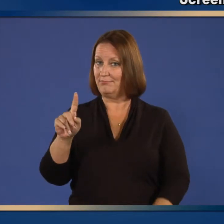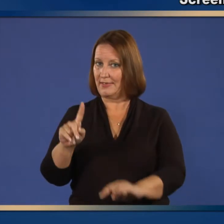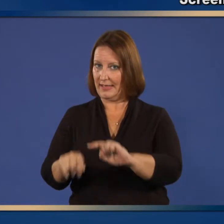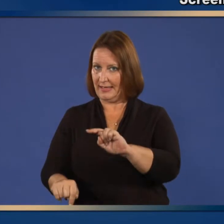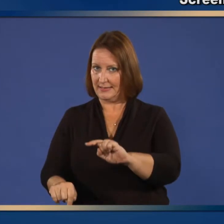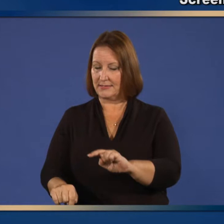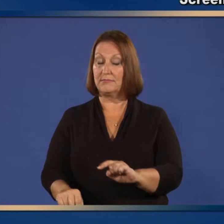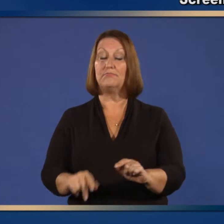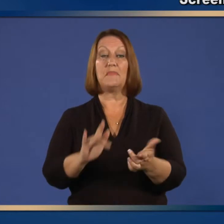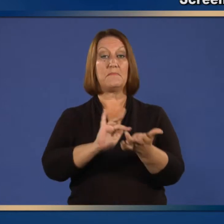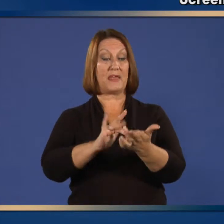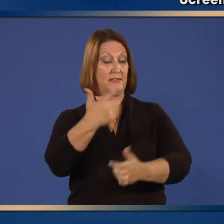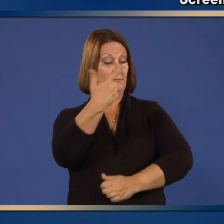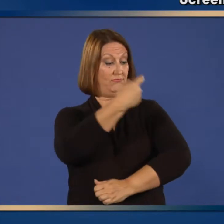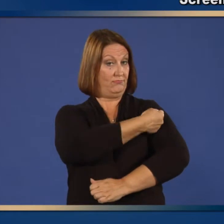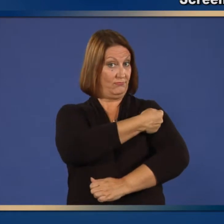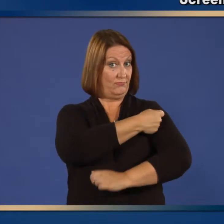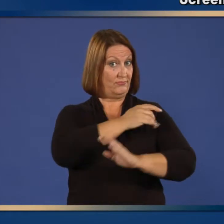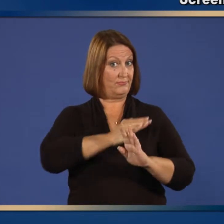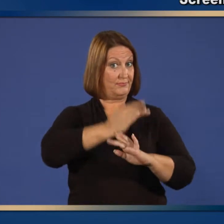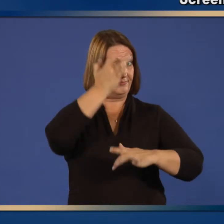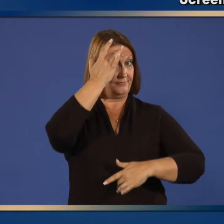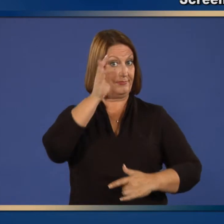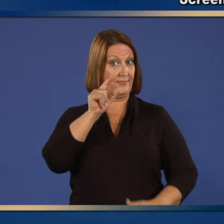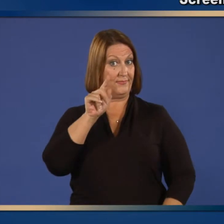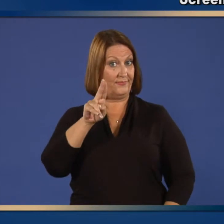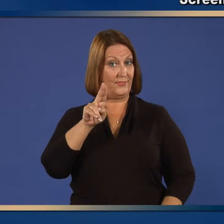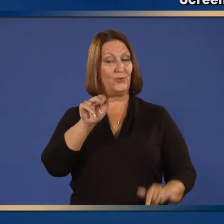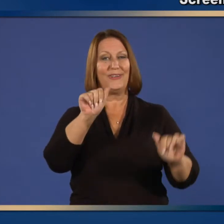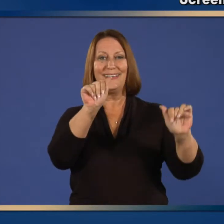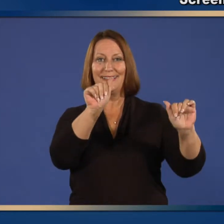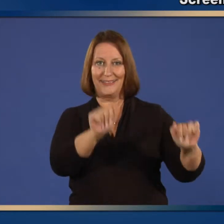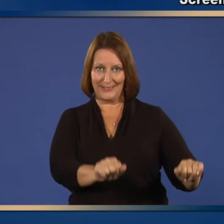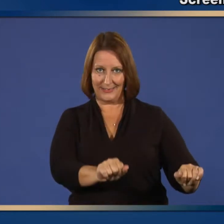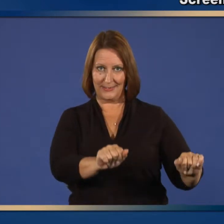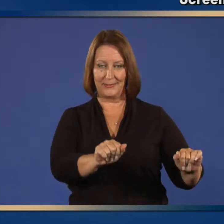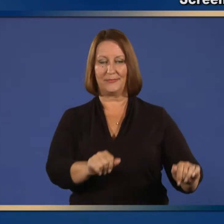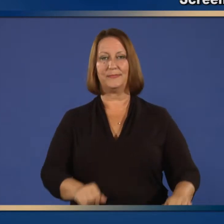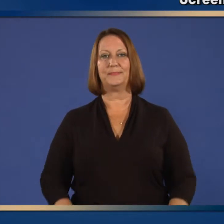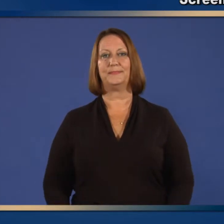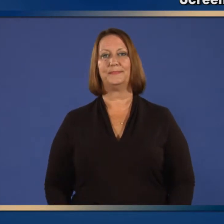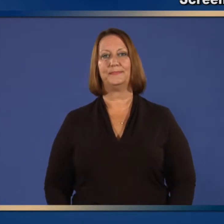they should be given the inactivated injectable influenza vaccine.